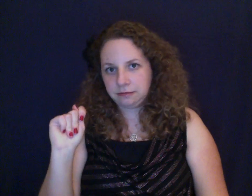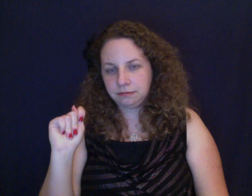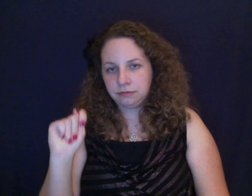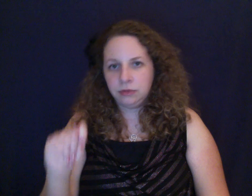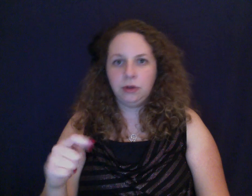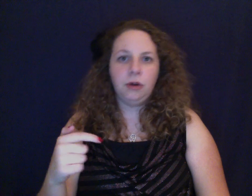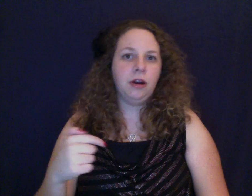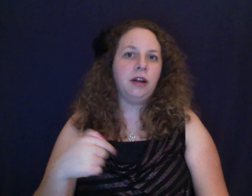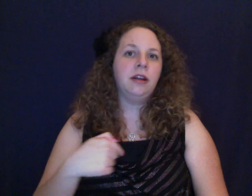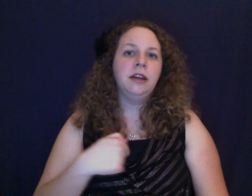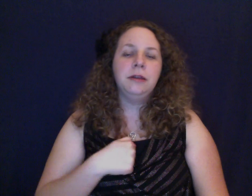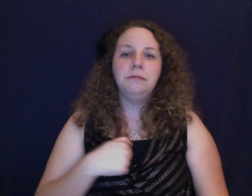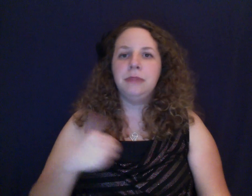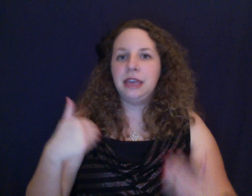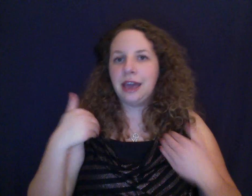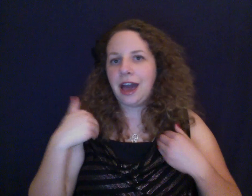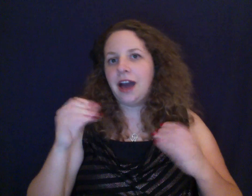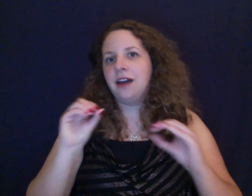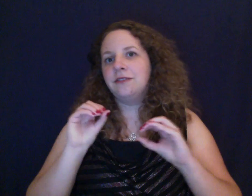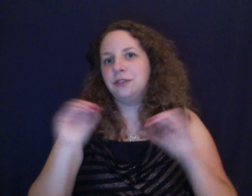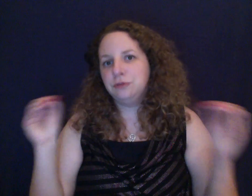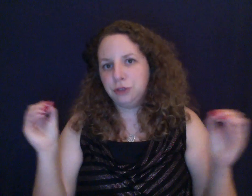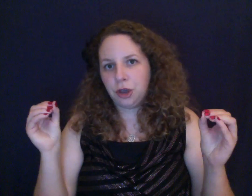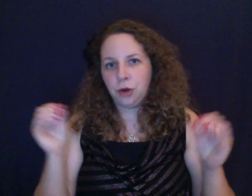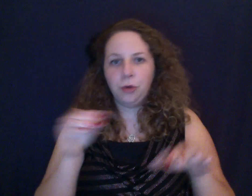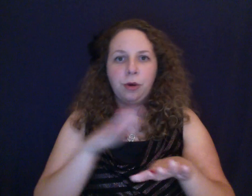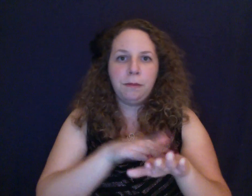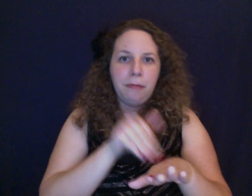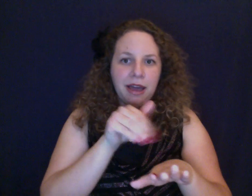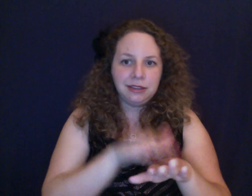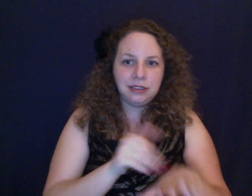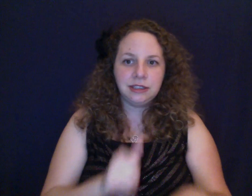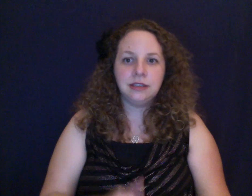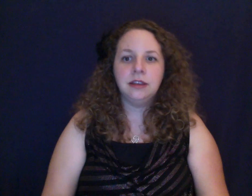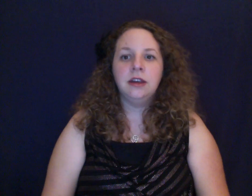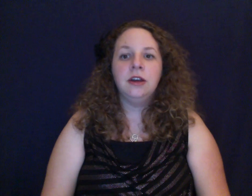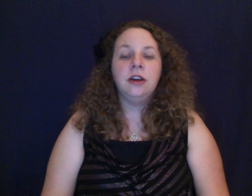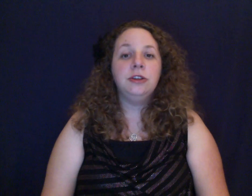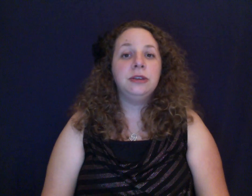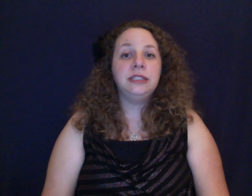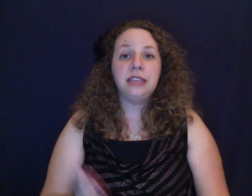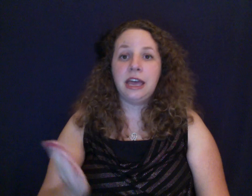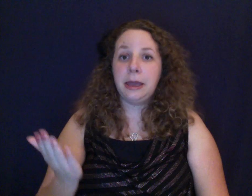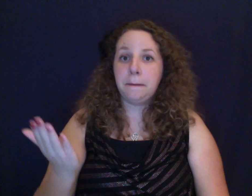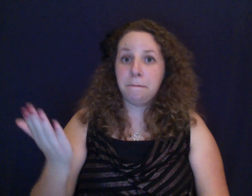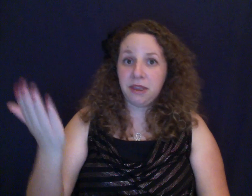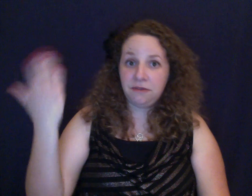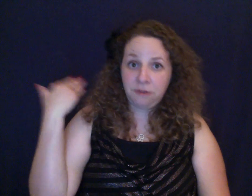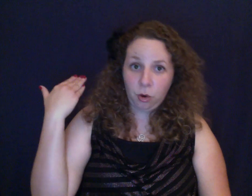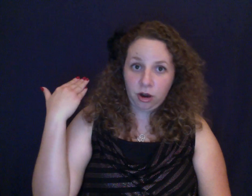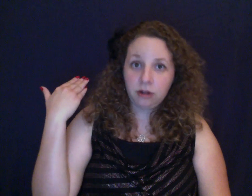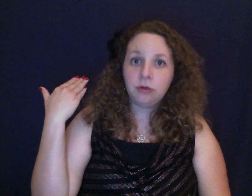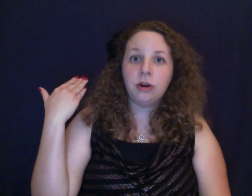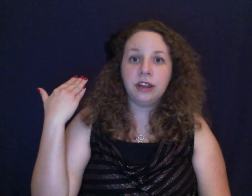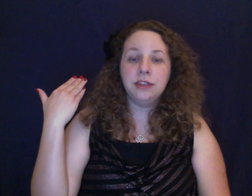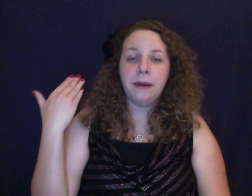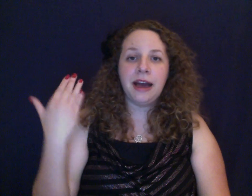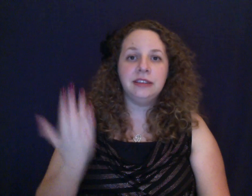or me have no pets. You could say, before, or in the past,